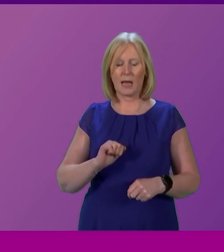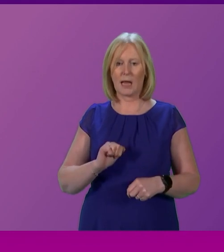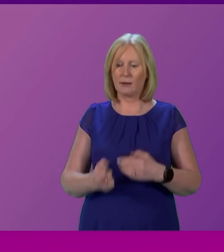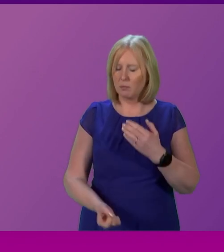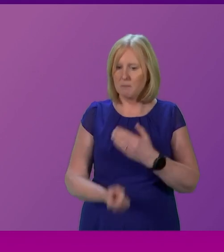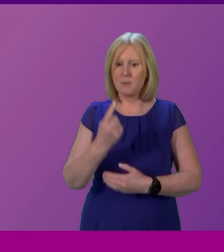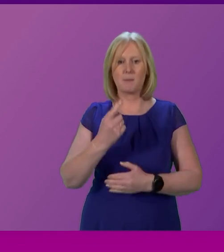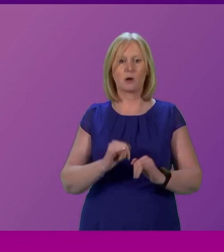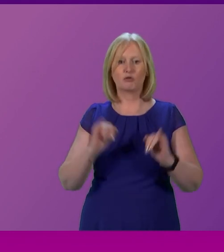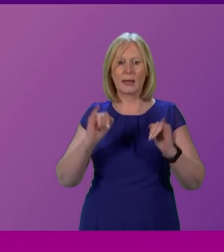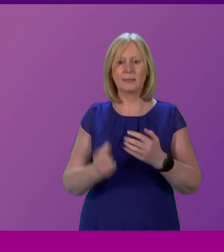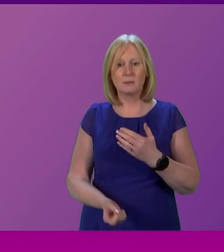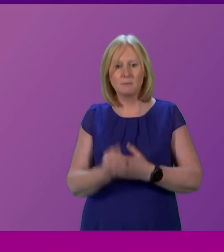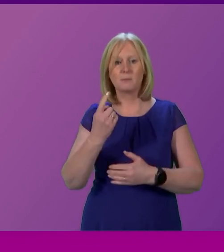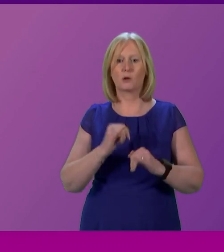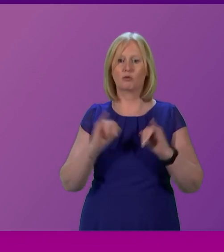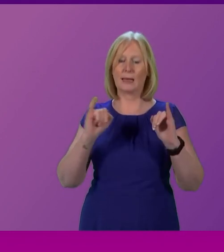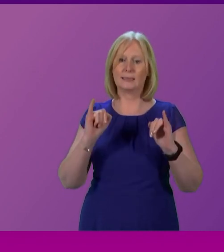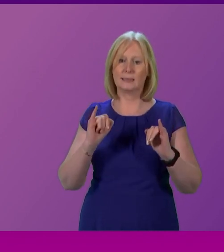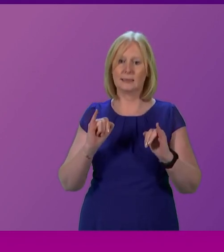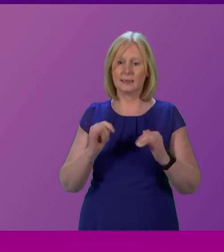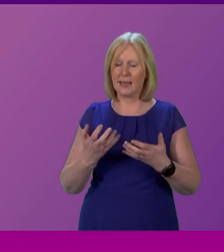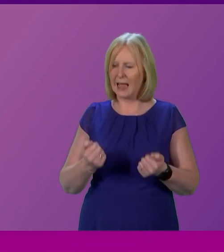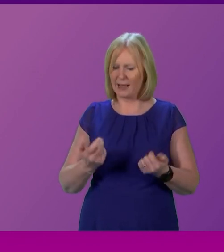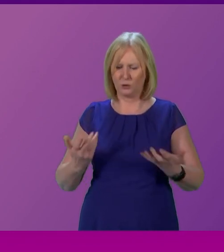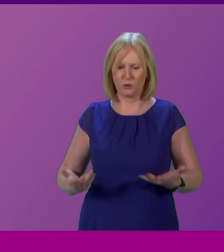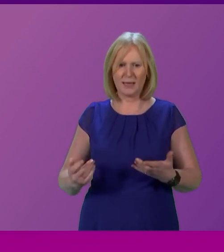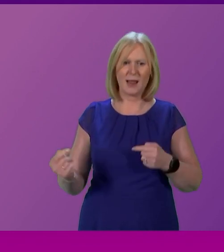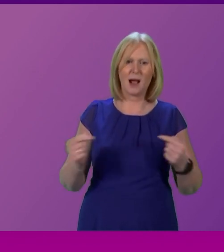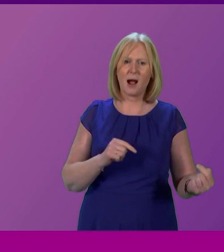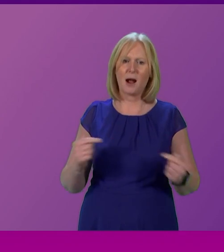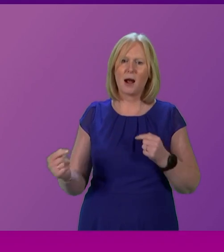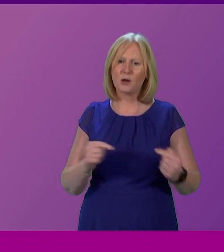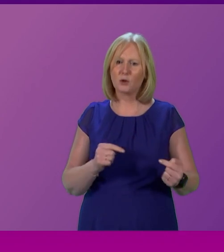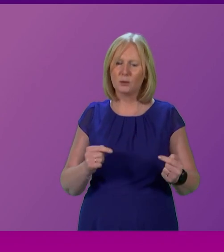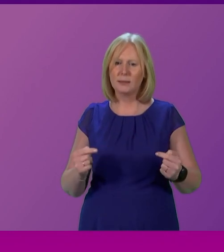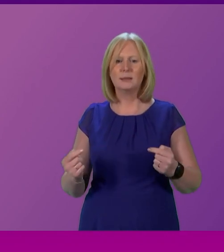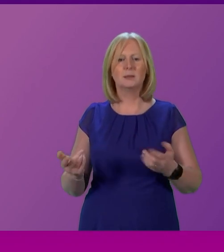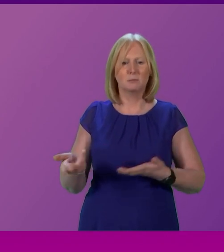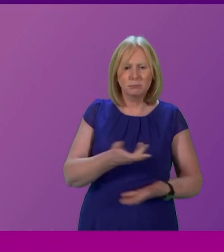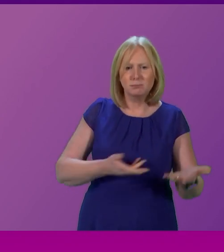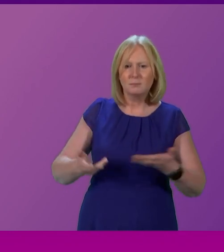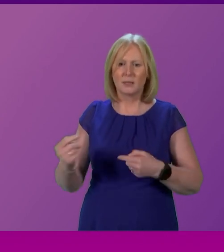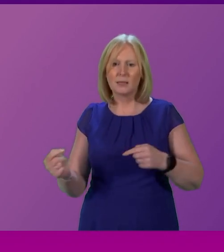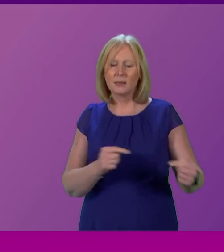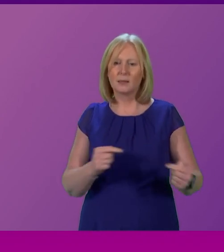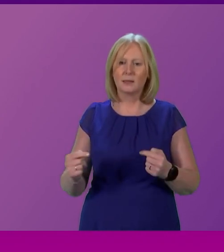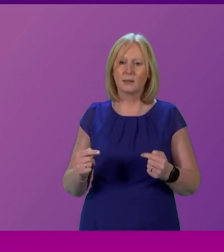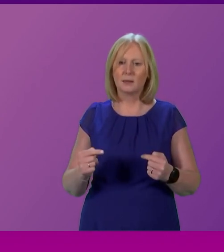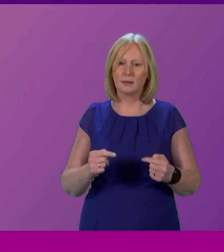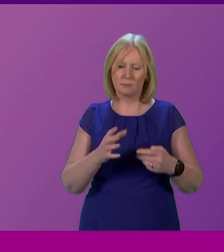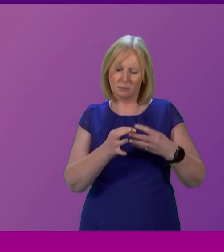crisis. And we are spending time arguing today, discussing, debating today about the